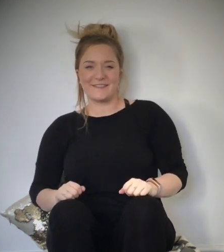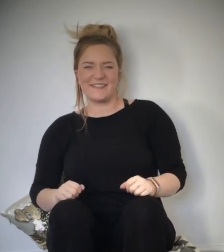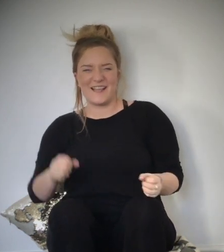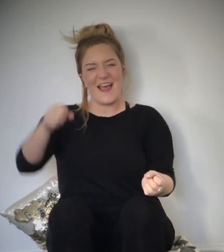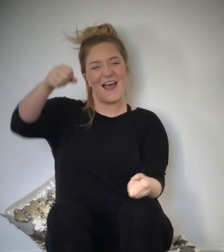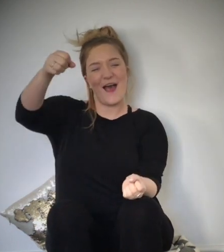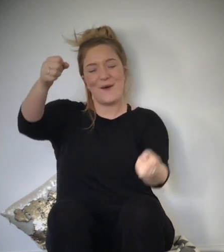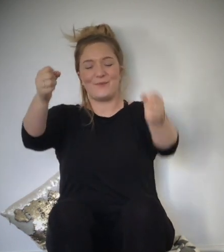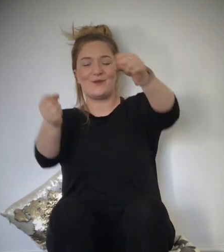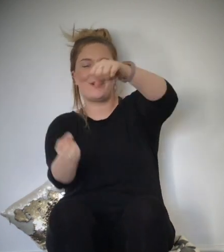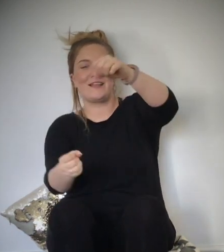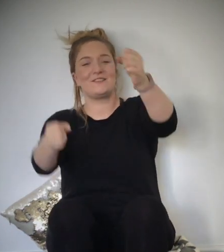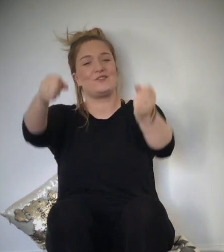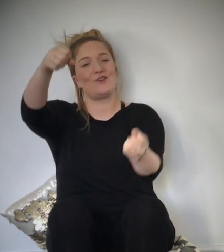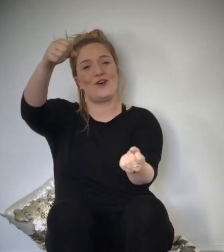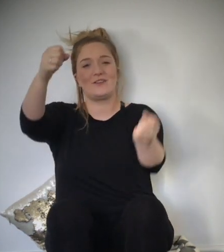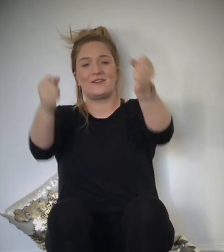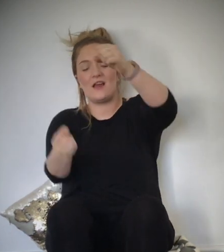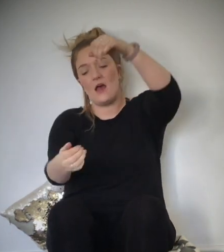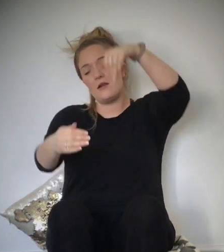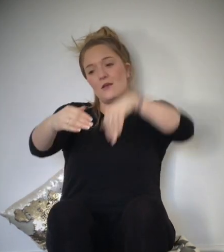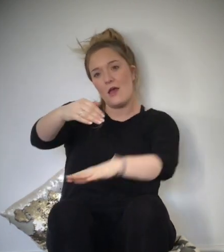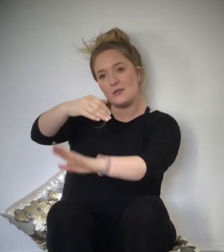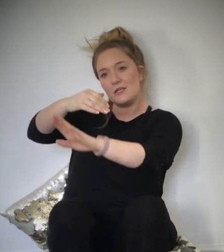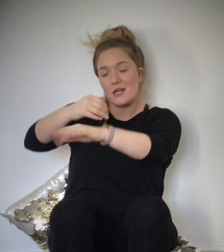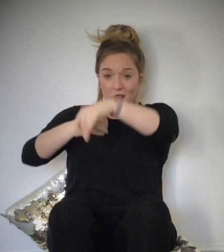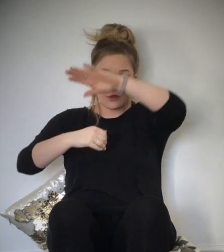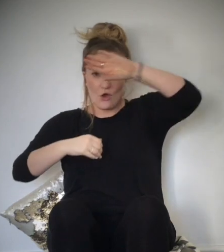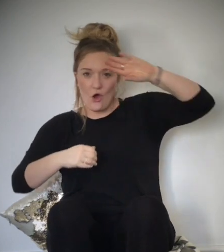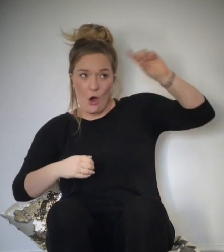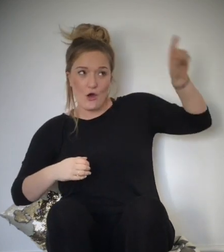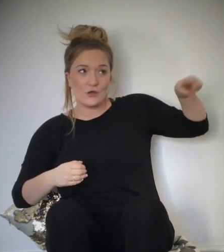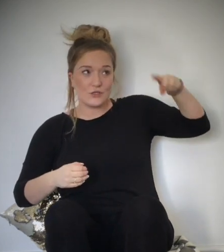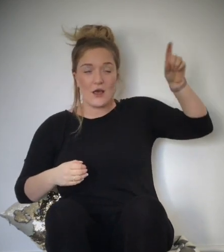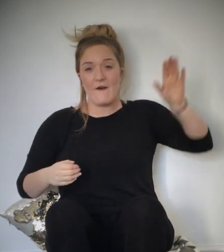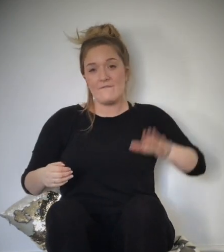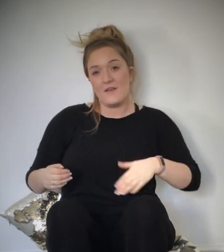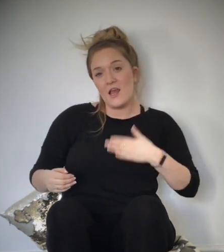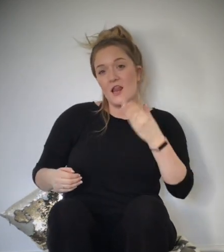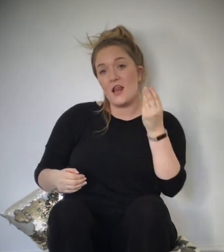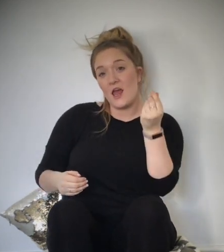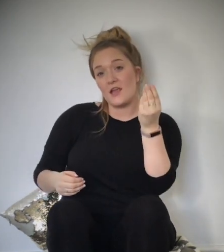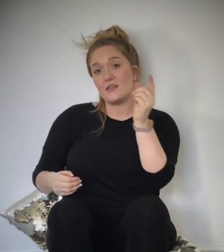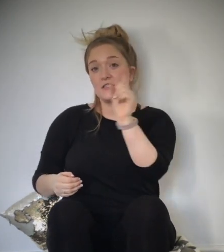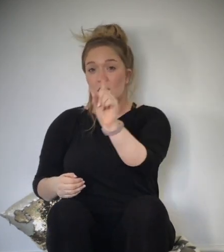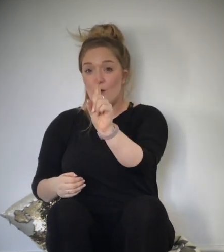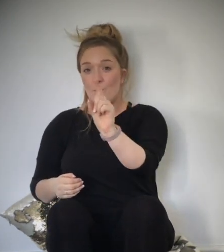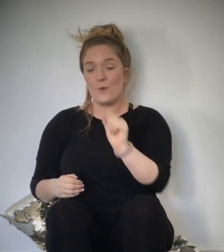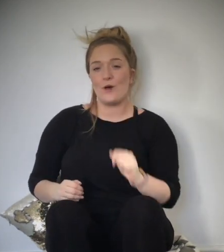I'll be riding shotgun underneath the hot sun Feeling like a someone